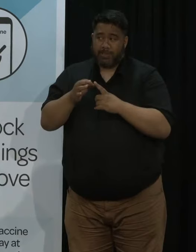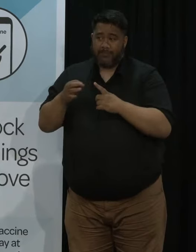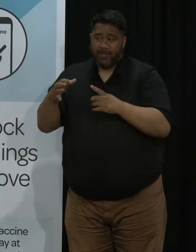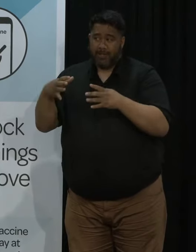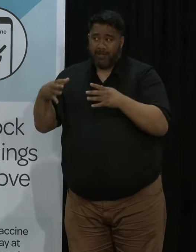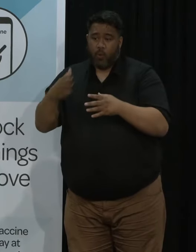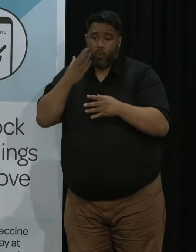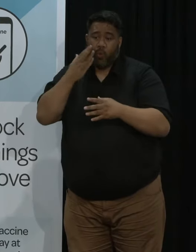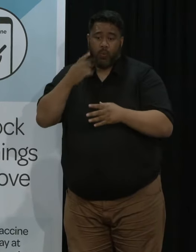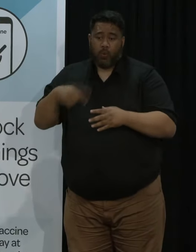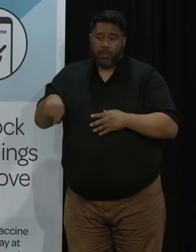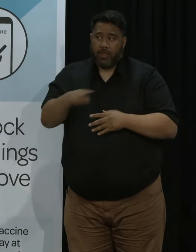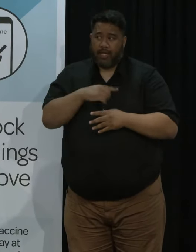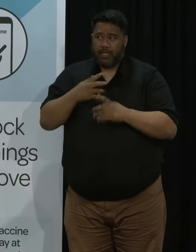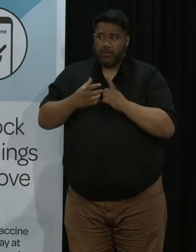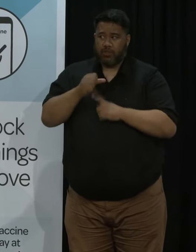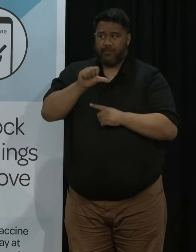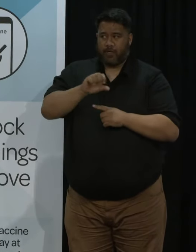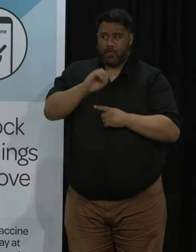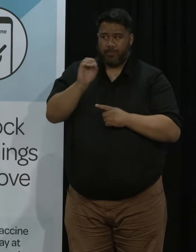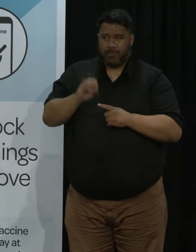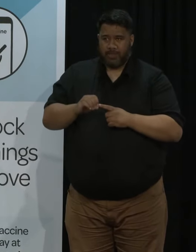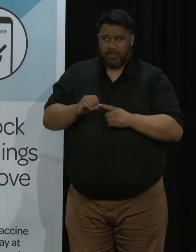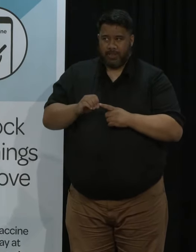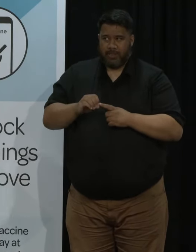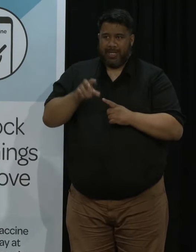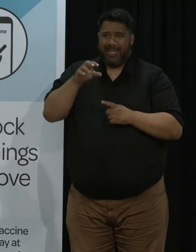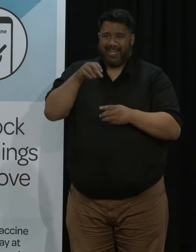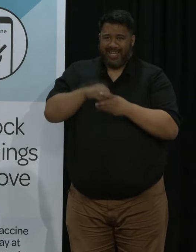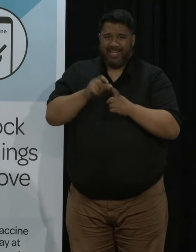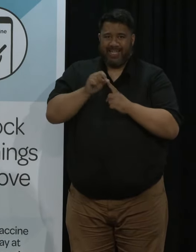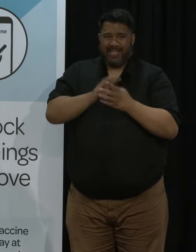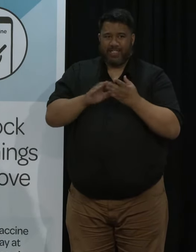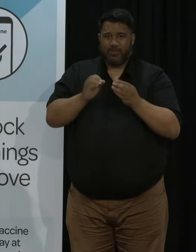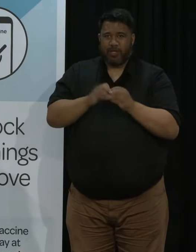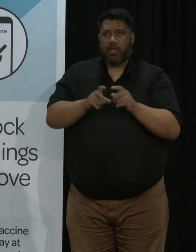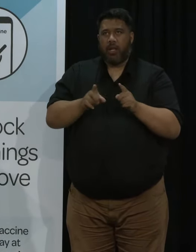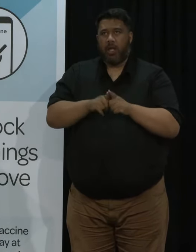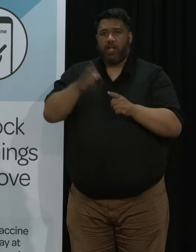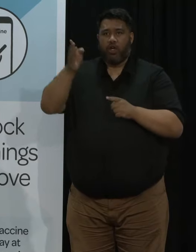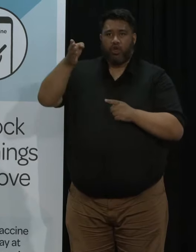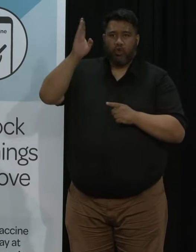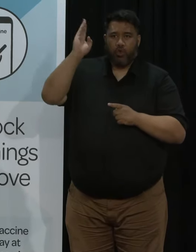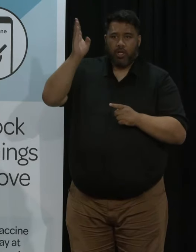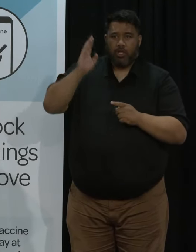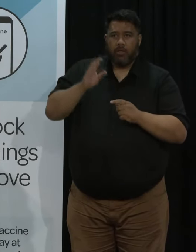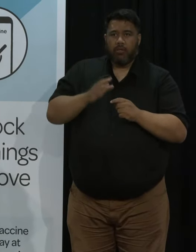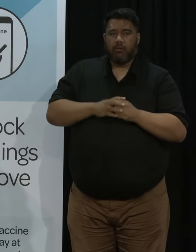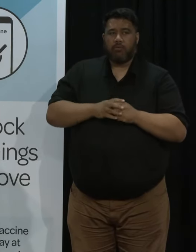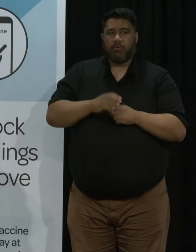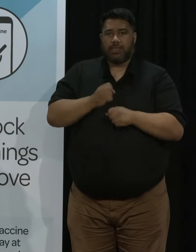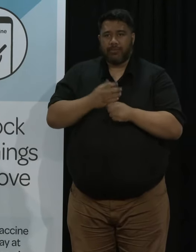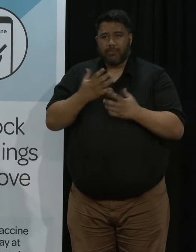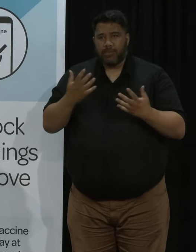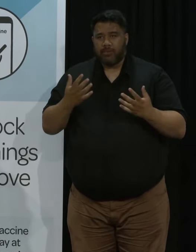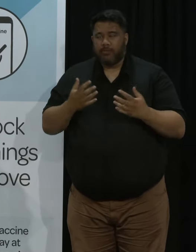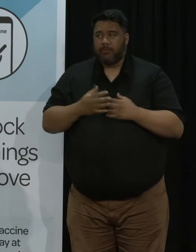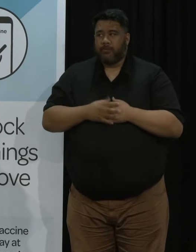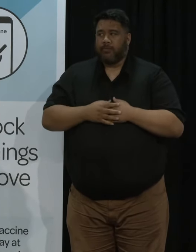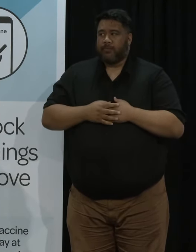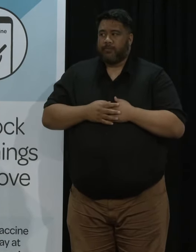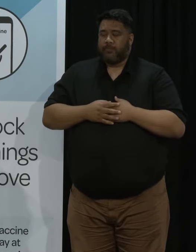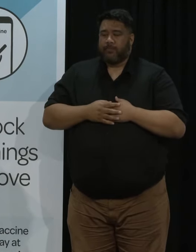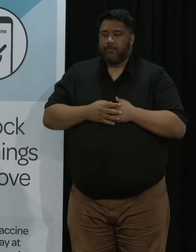those DHB areas such as Northland and Taira, Pugetia So we've already